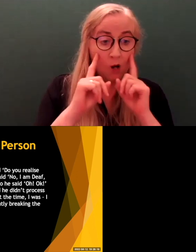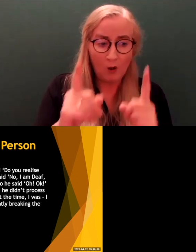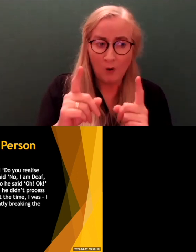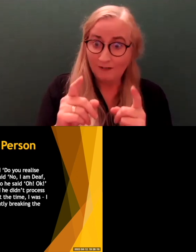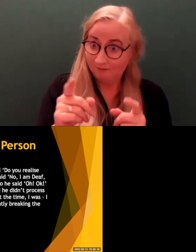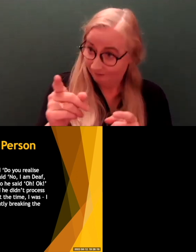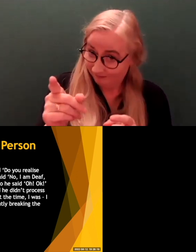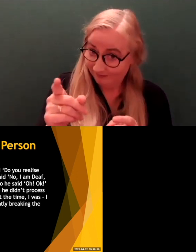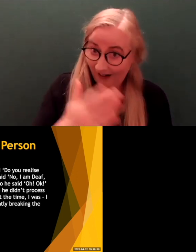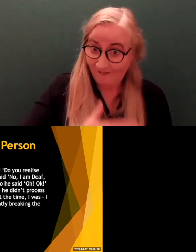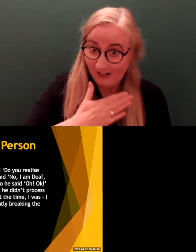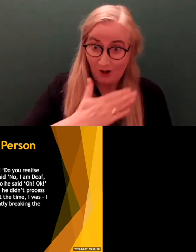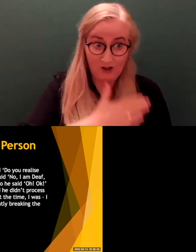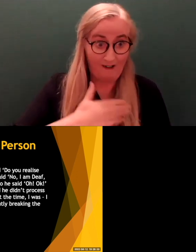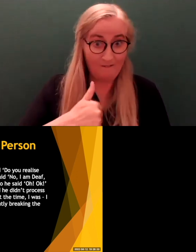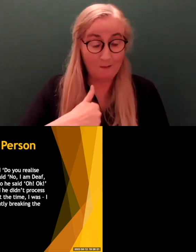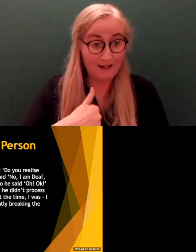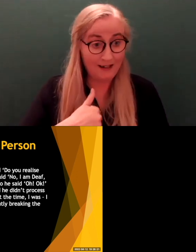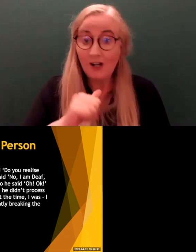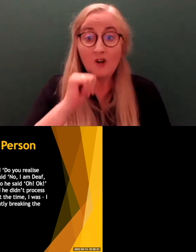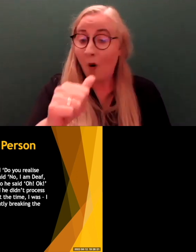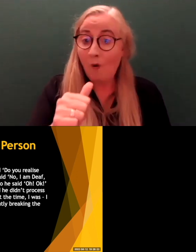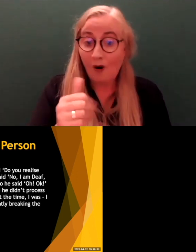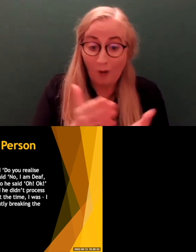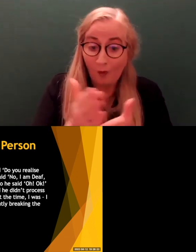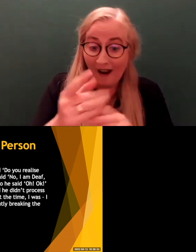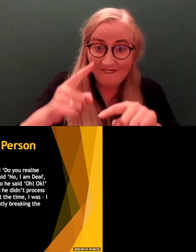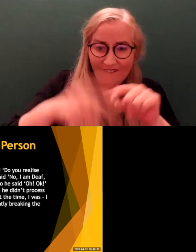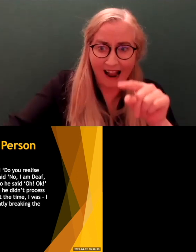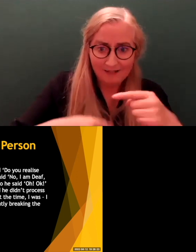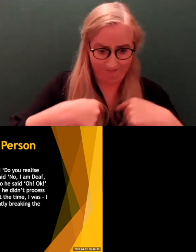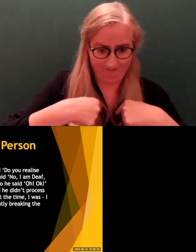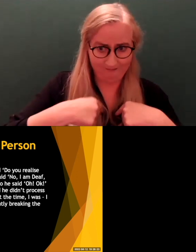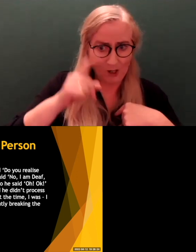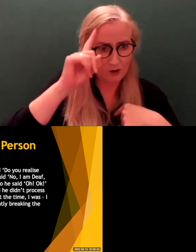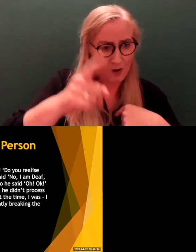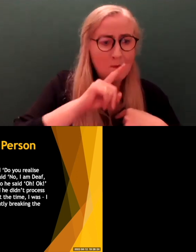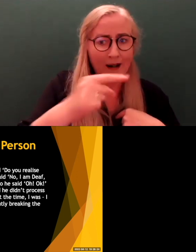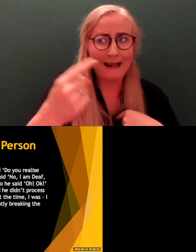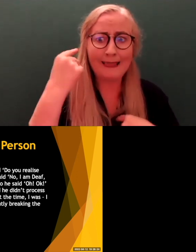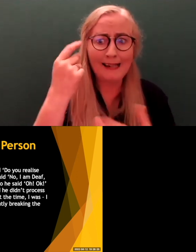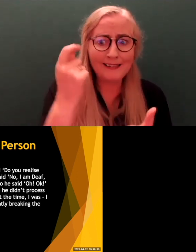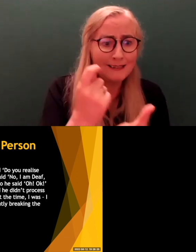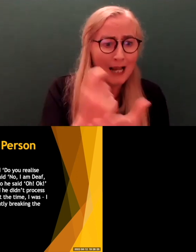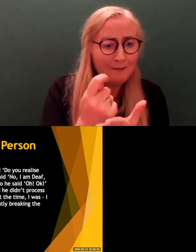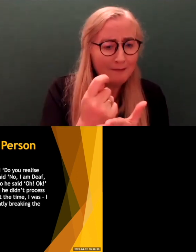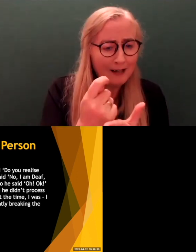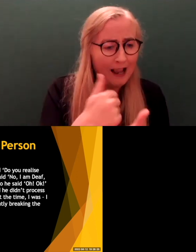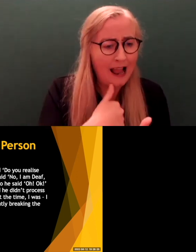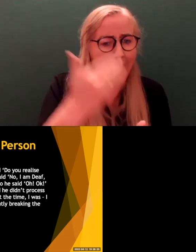and didn't process the fine. I don't know. But I do know at the time, I do know I was wrong, that they